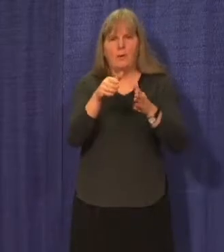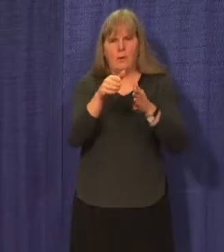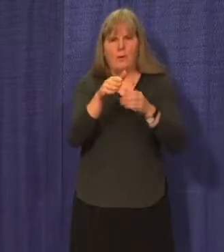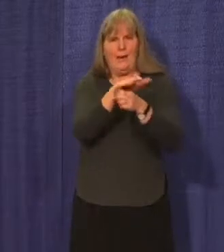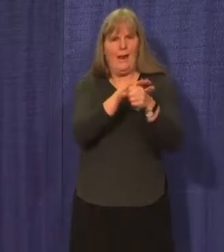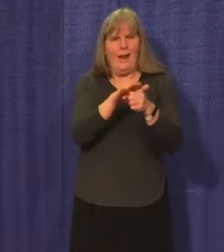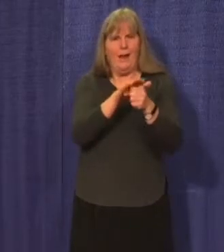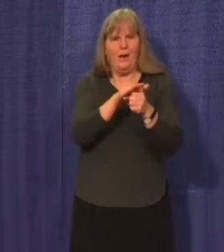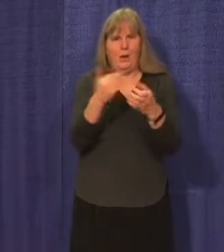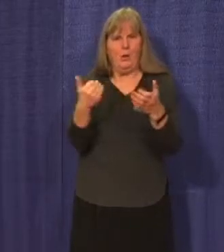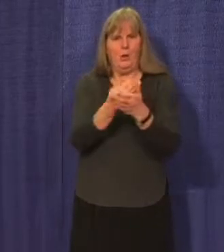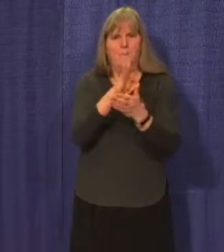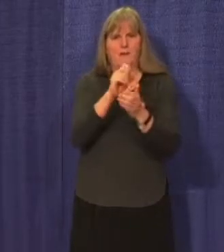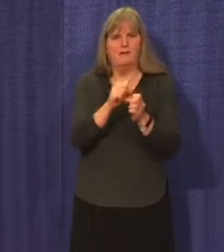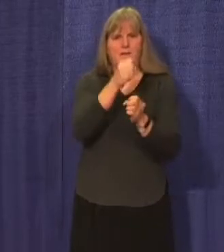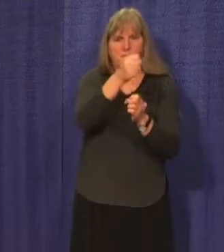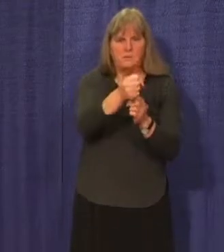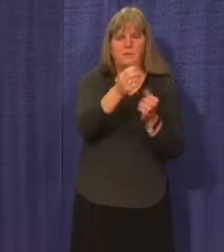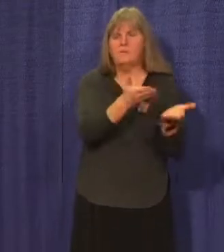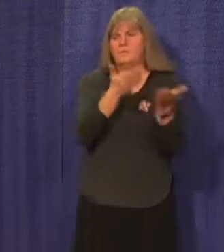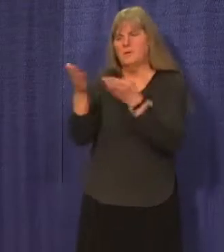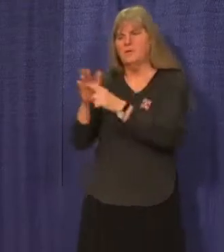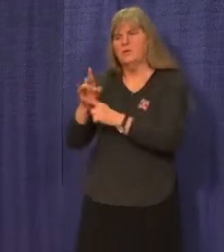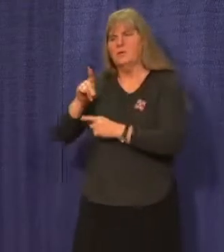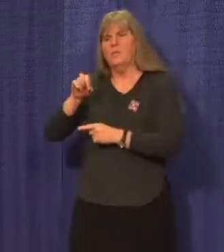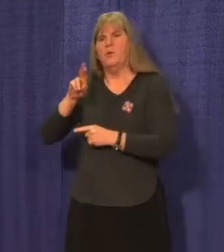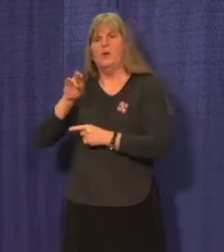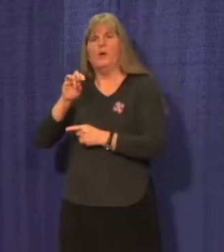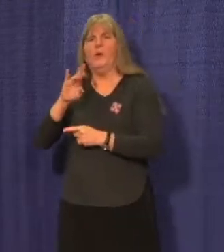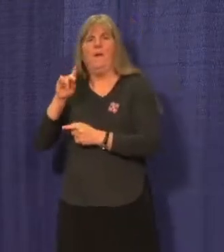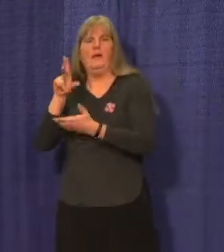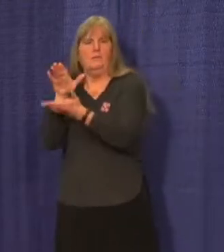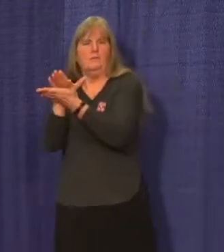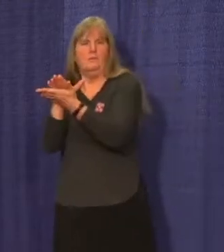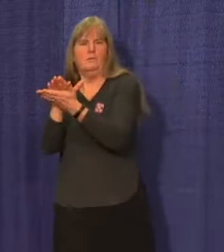to schools in Porter Creek and